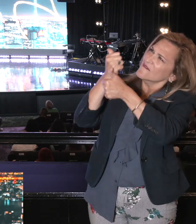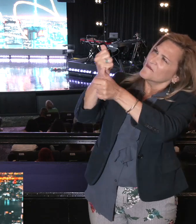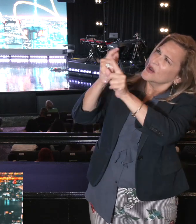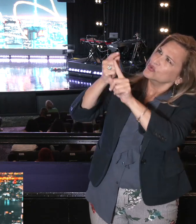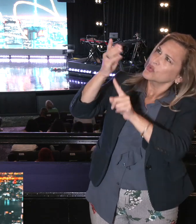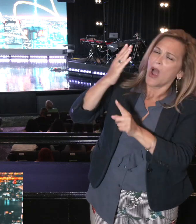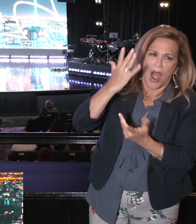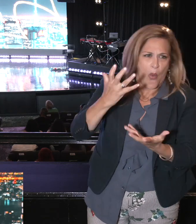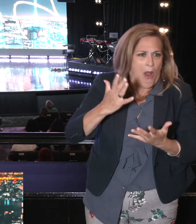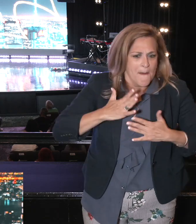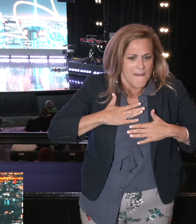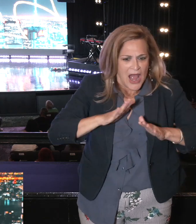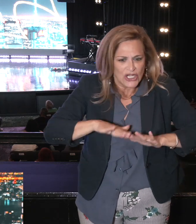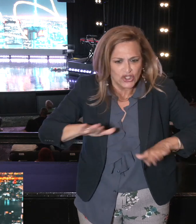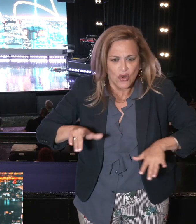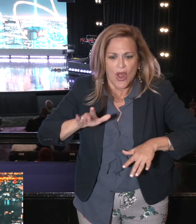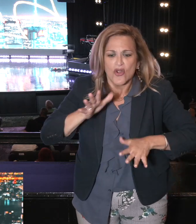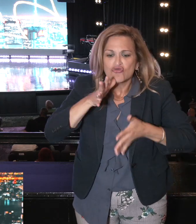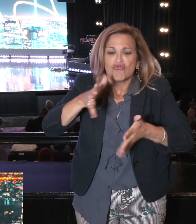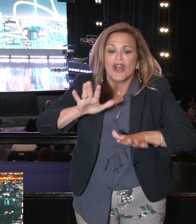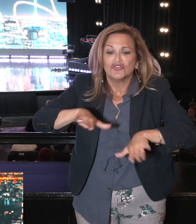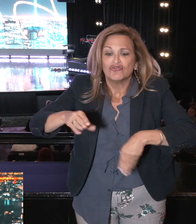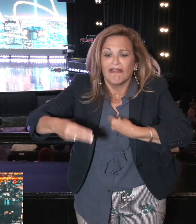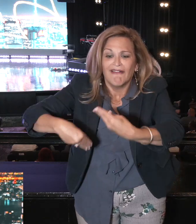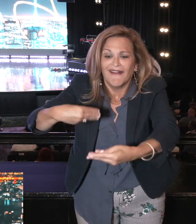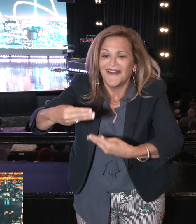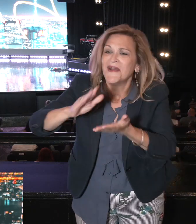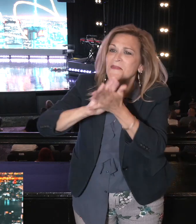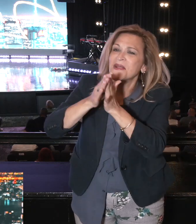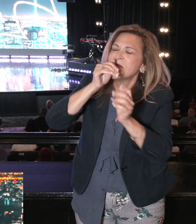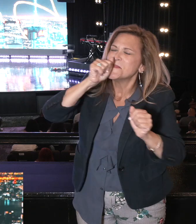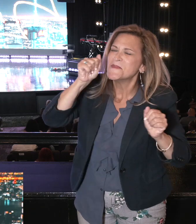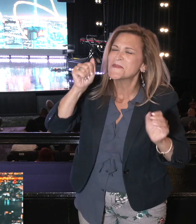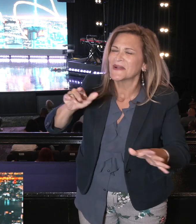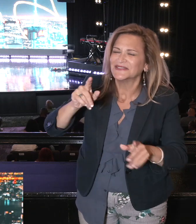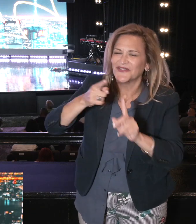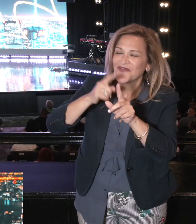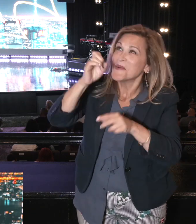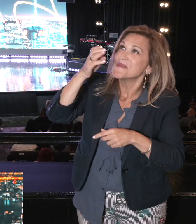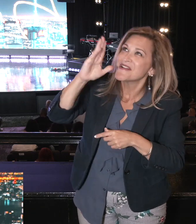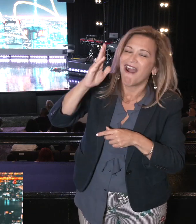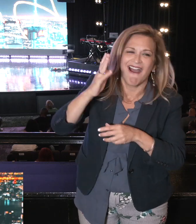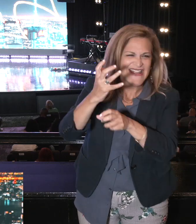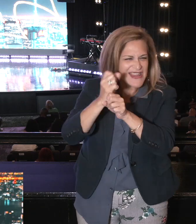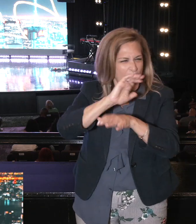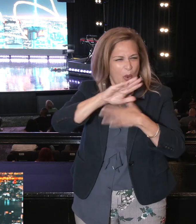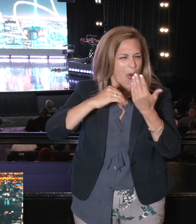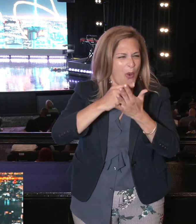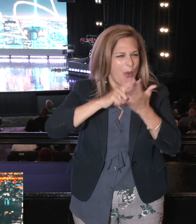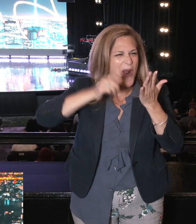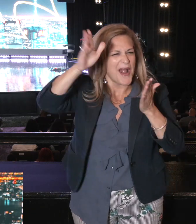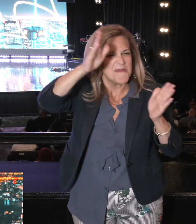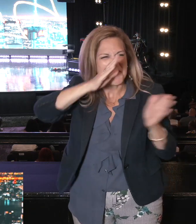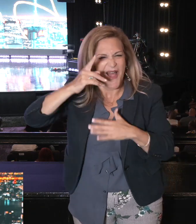to follow God wholeheartedly, to be blessed by God, to receive all that God has? In fact,